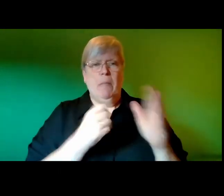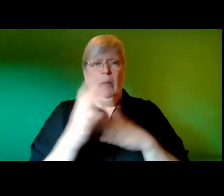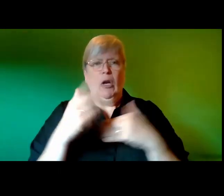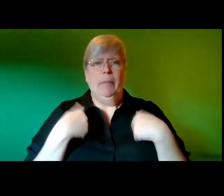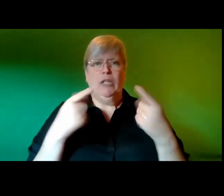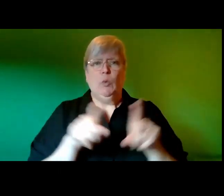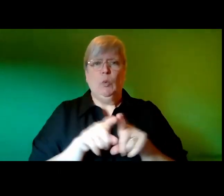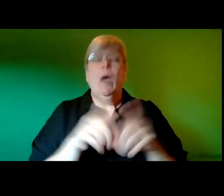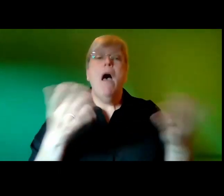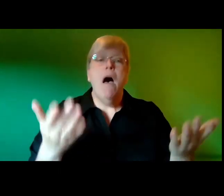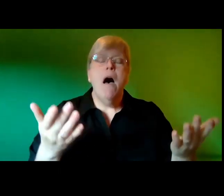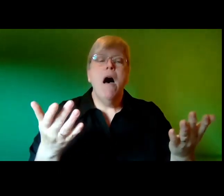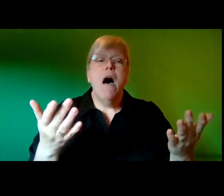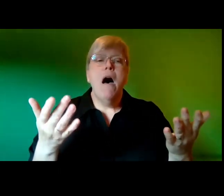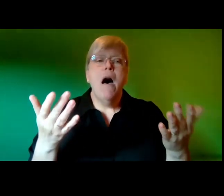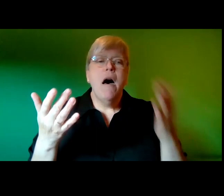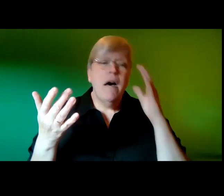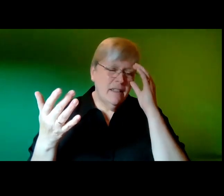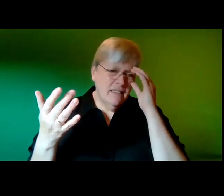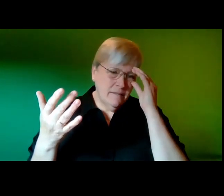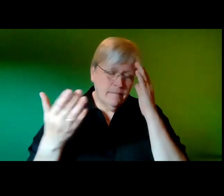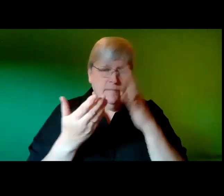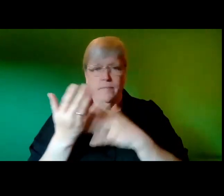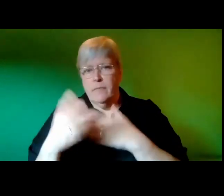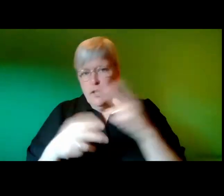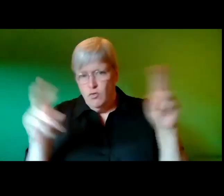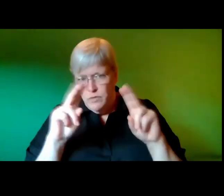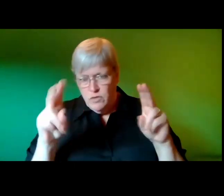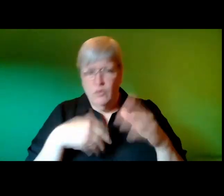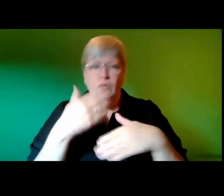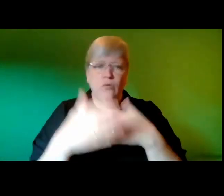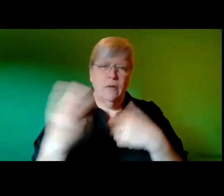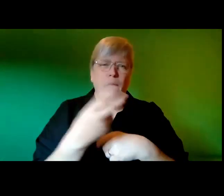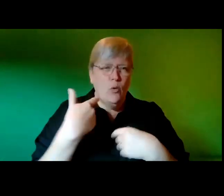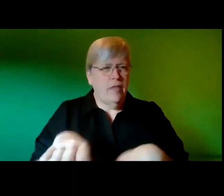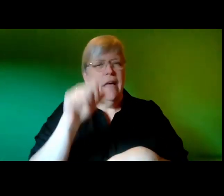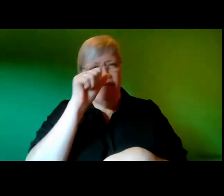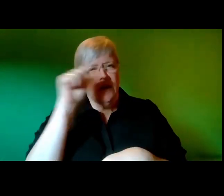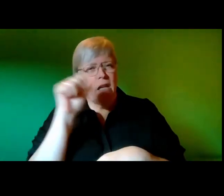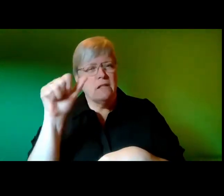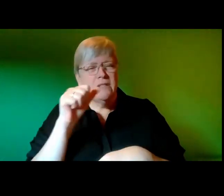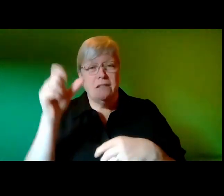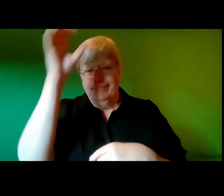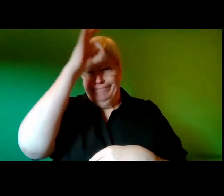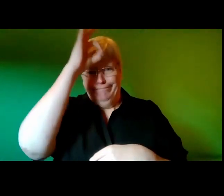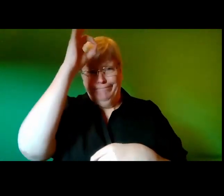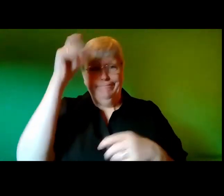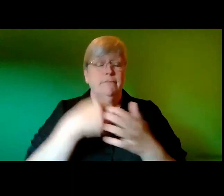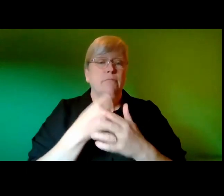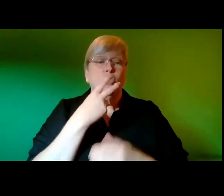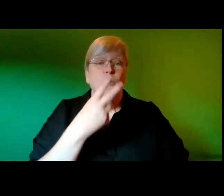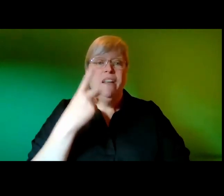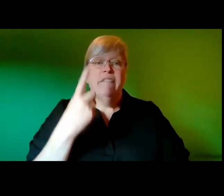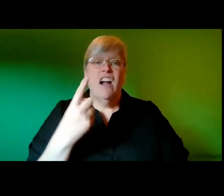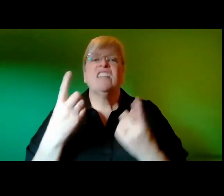so we stuck close after that all through school both left at 16 and sure we hadn't a clue but it wasn't until his 21st when it all